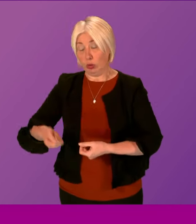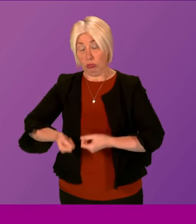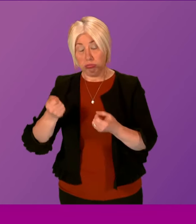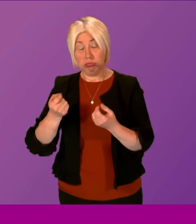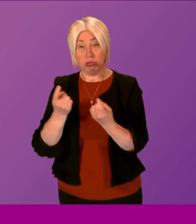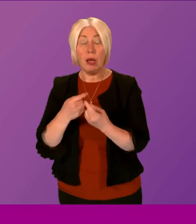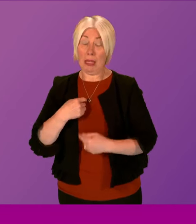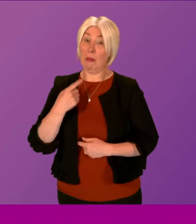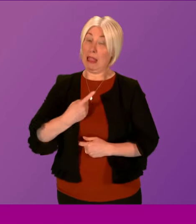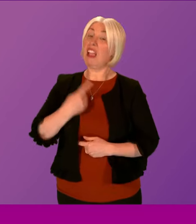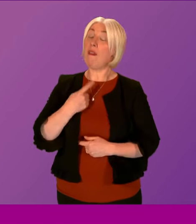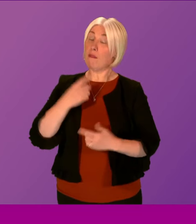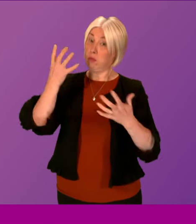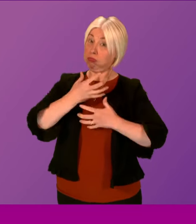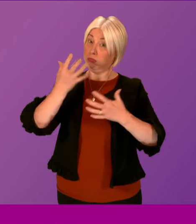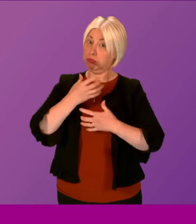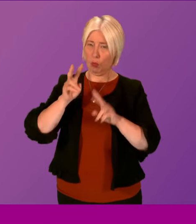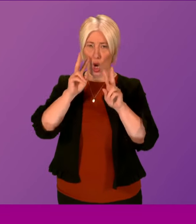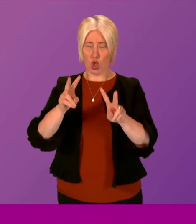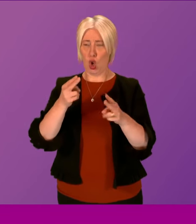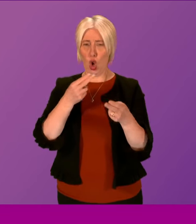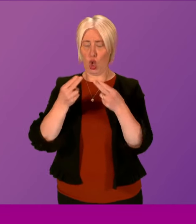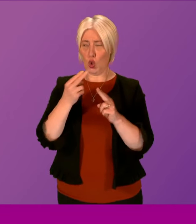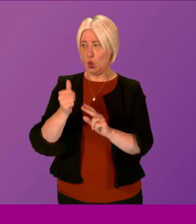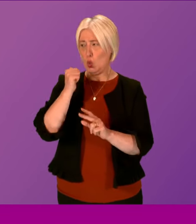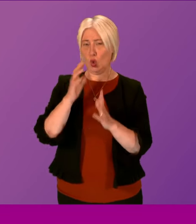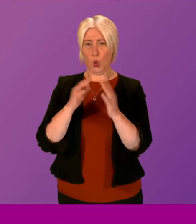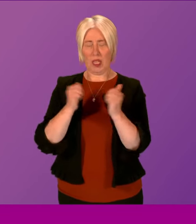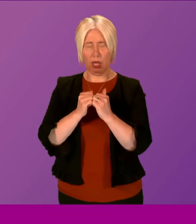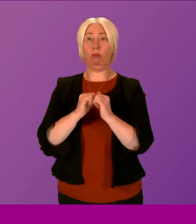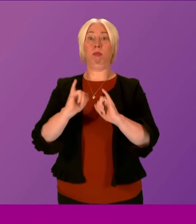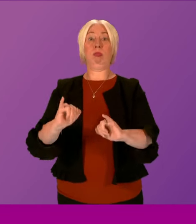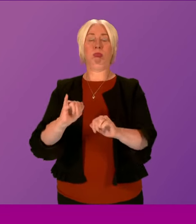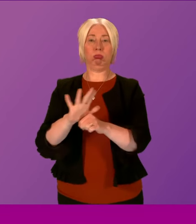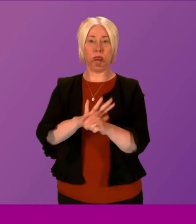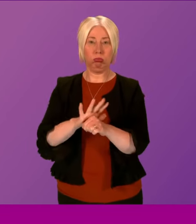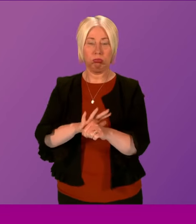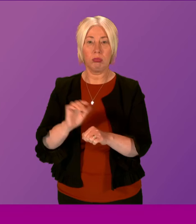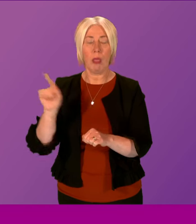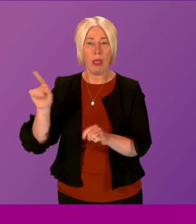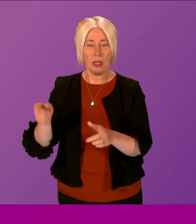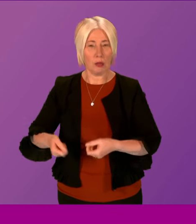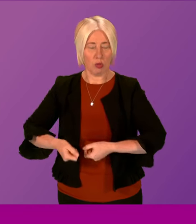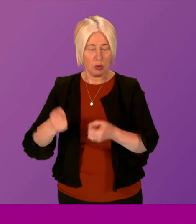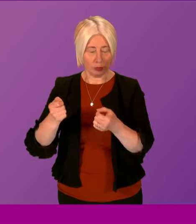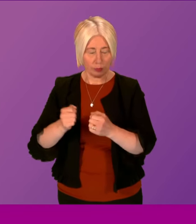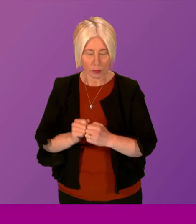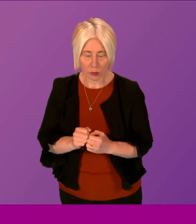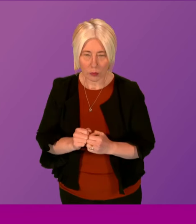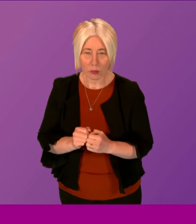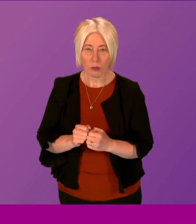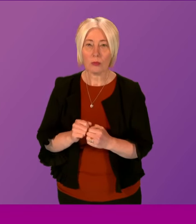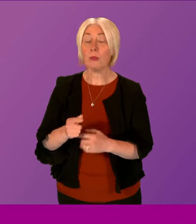was extremely concerned at press reports on the weekend of the particular case that Myrdo Fraser references.